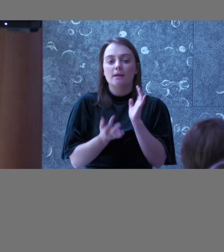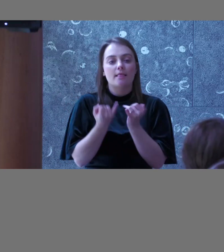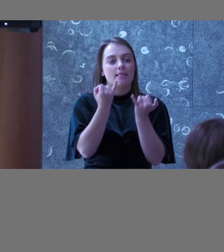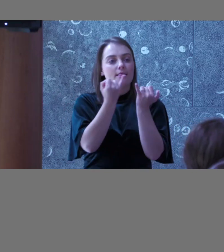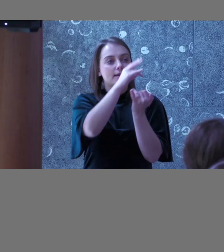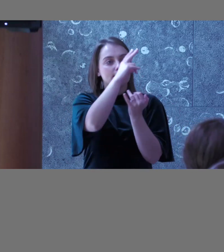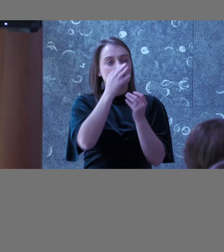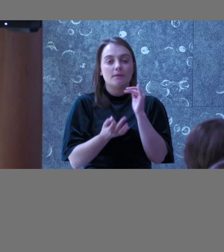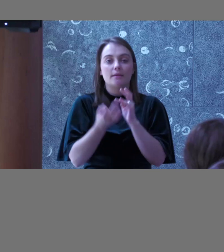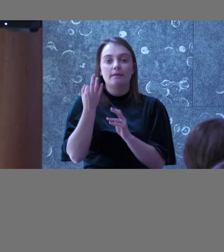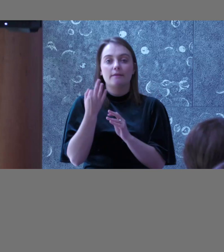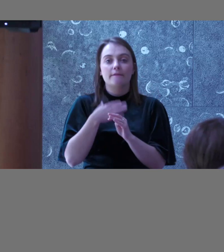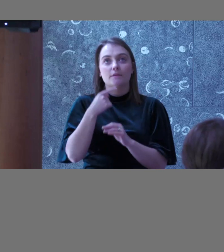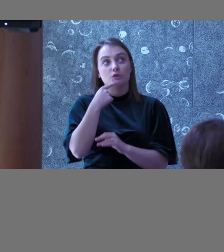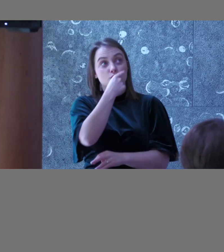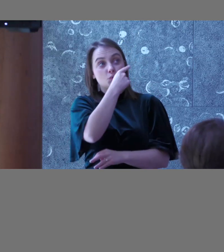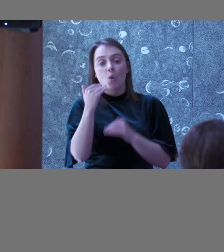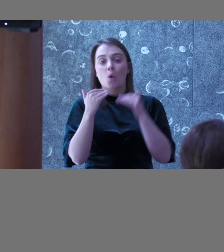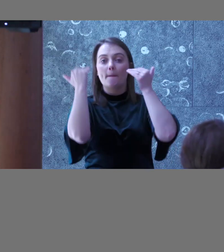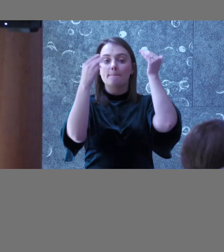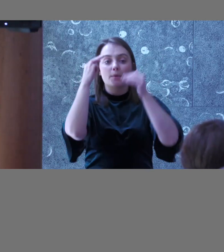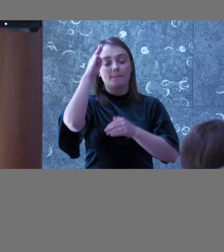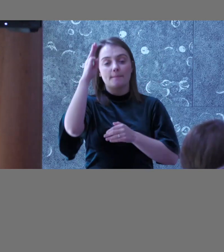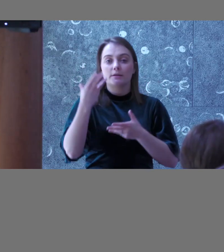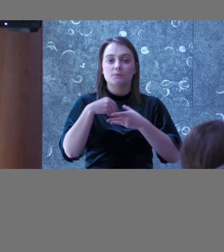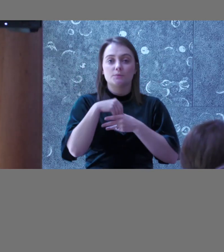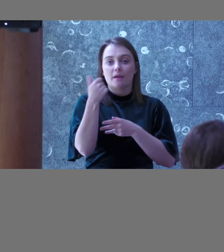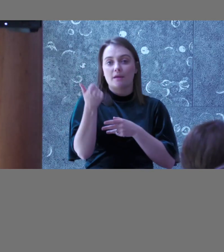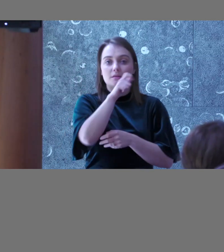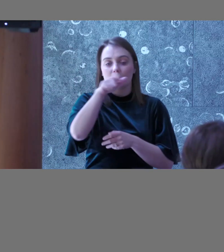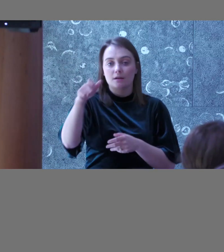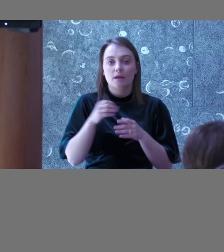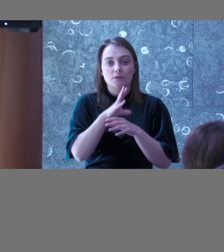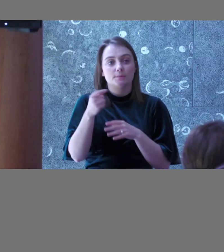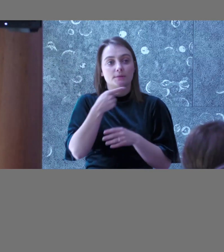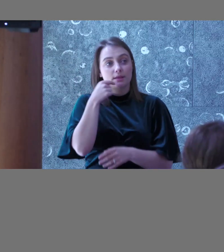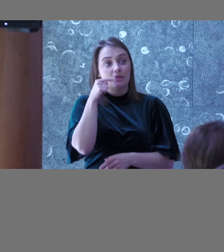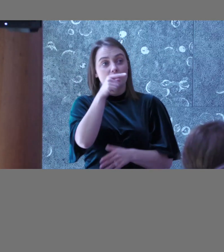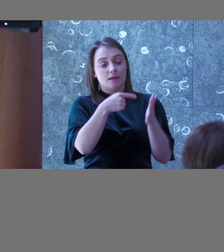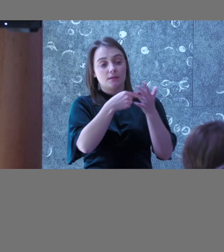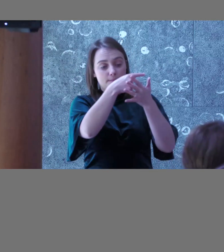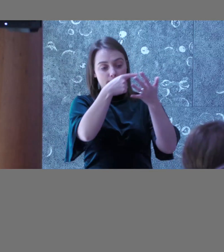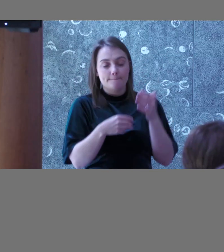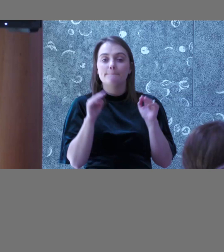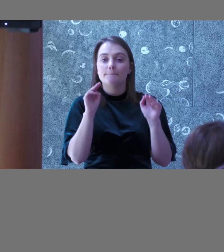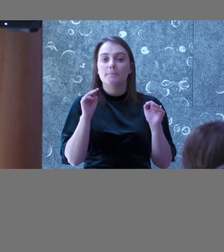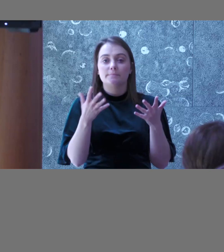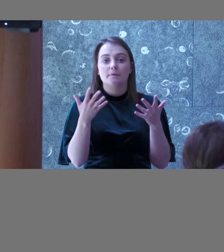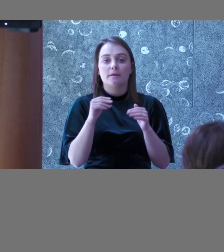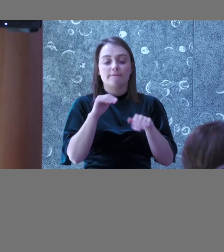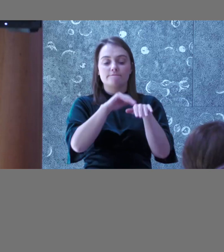like, an upper management person inside of any of our clients' companies, and I said that there was this many people that are potentially being affected